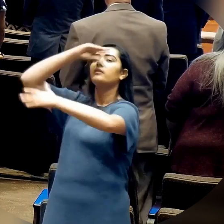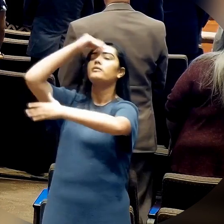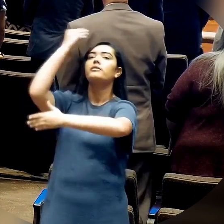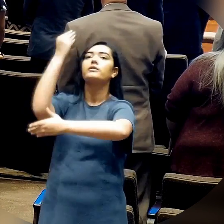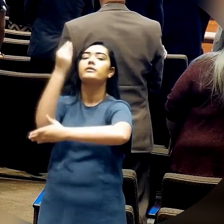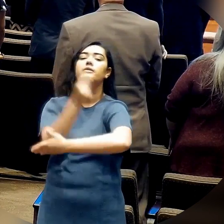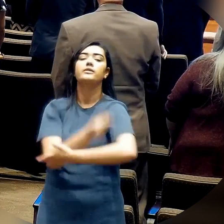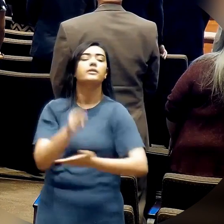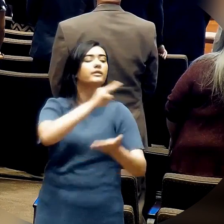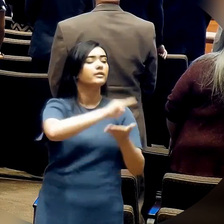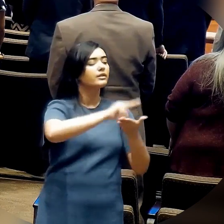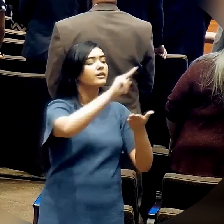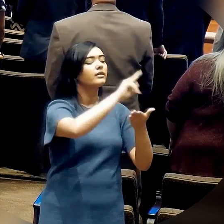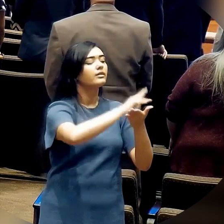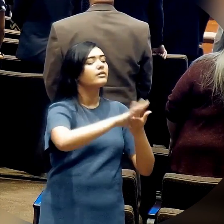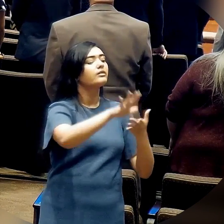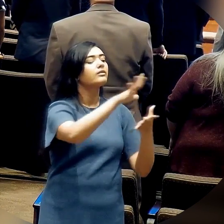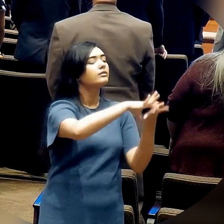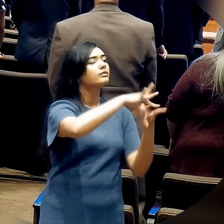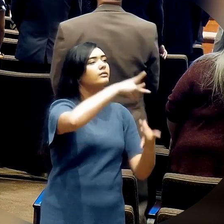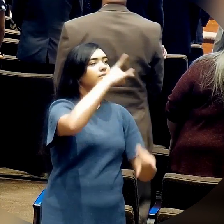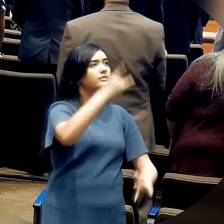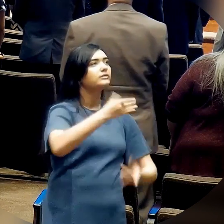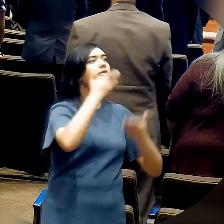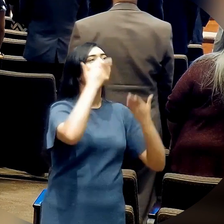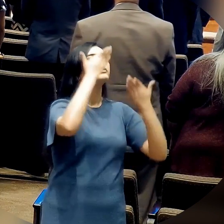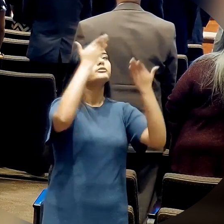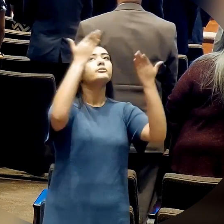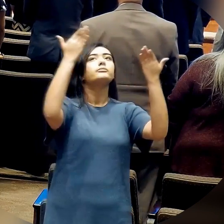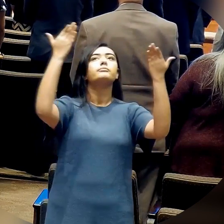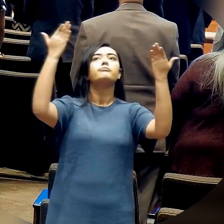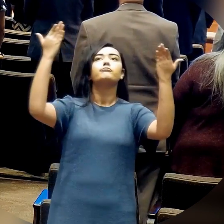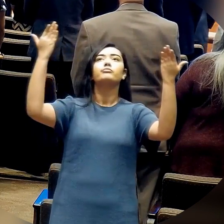and Holy Ghost.